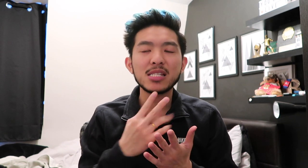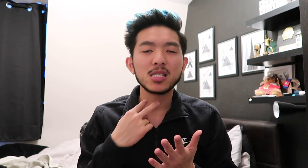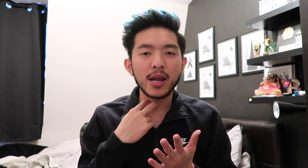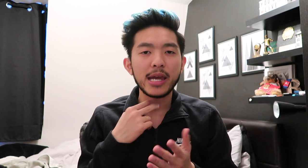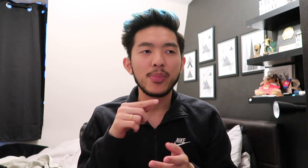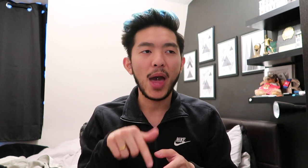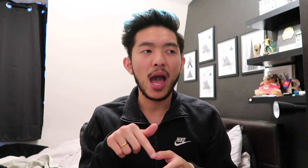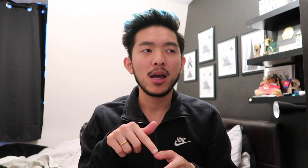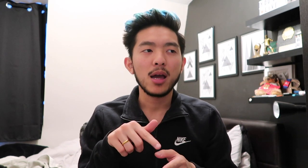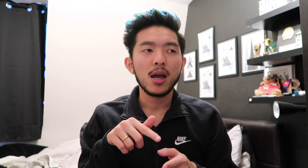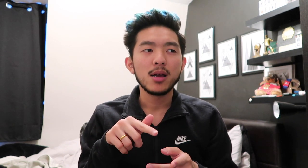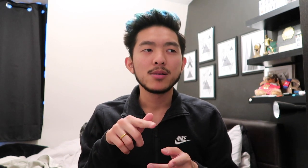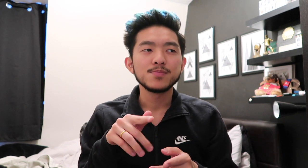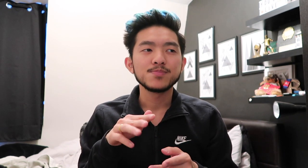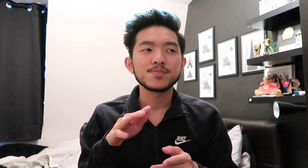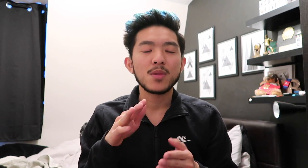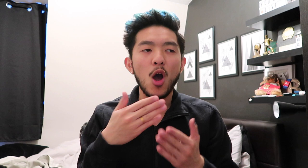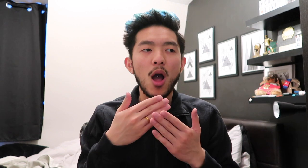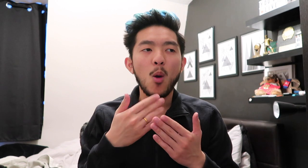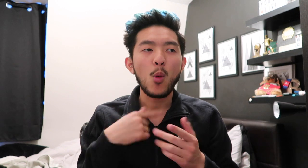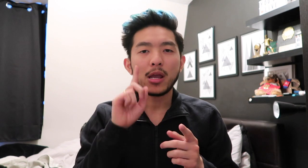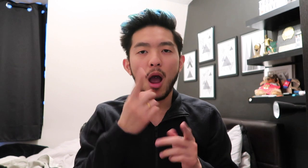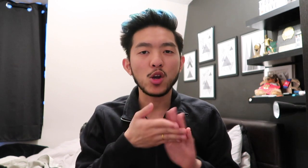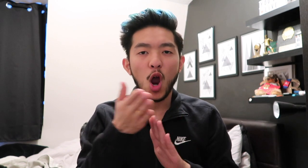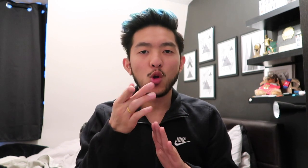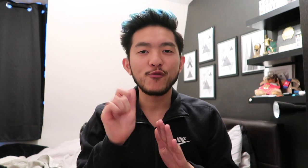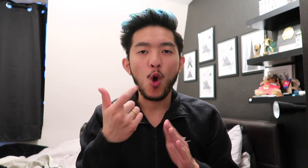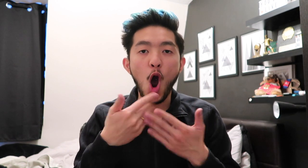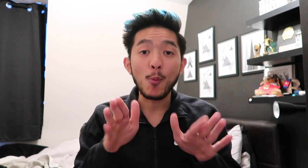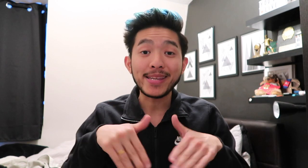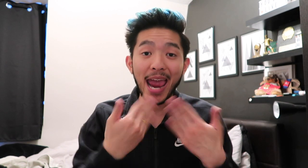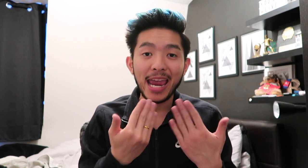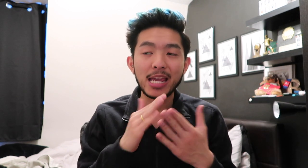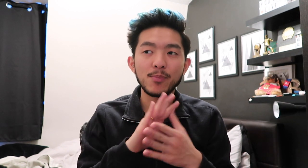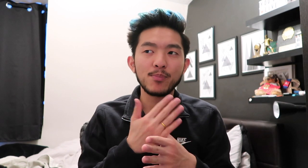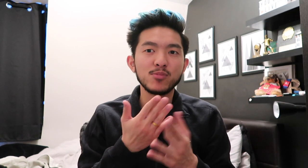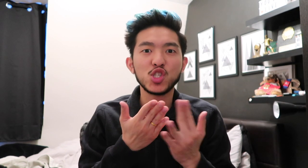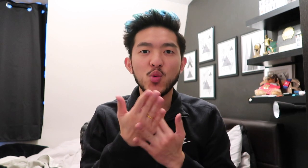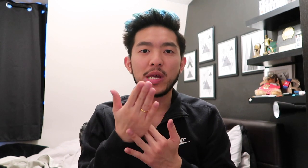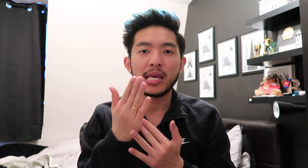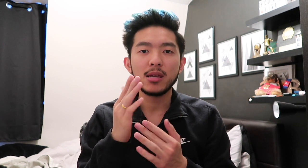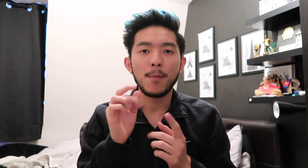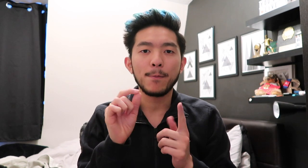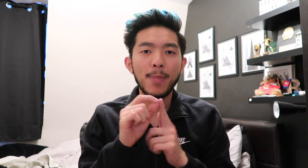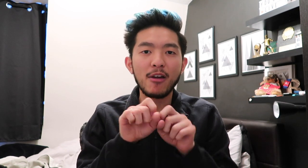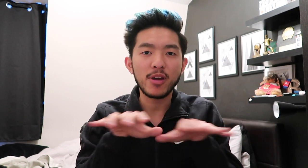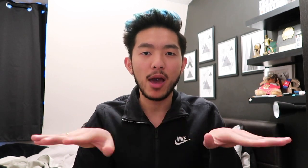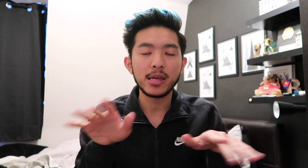sorry that we can't go for obligate to really power, like,